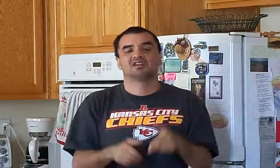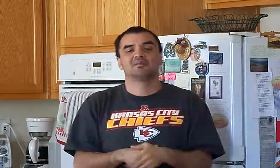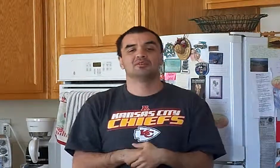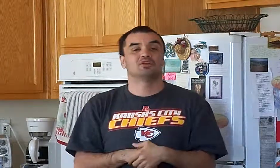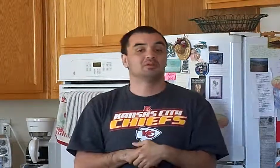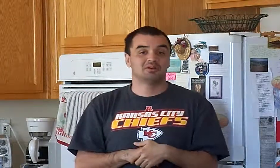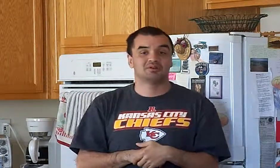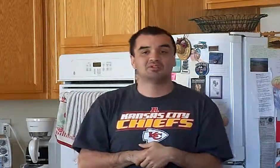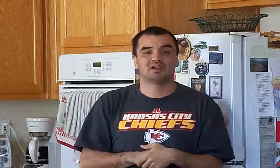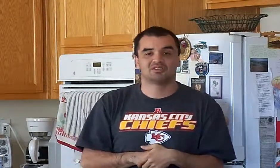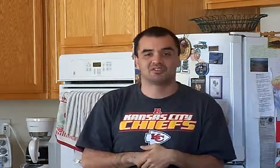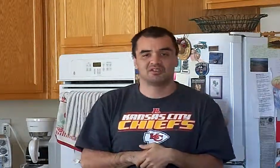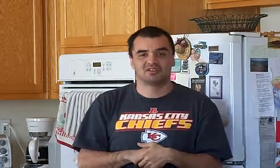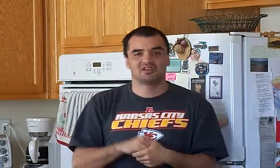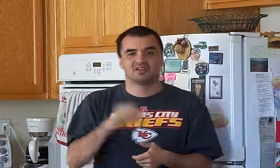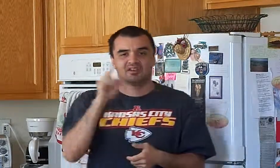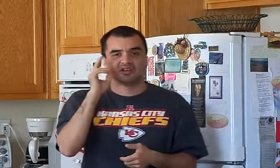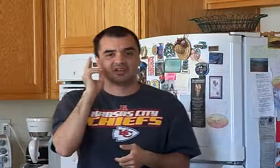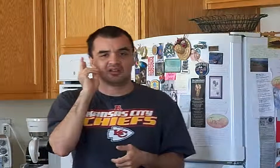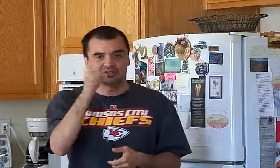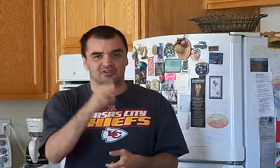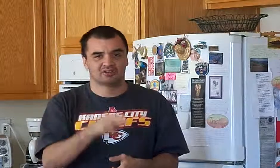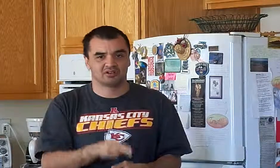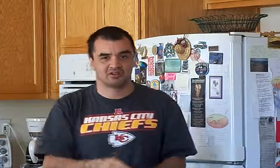down below, let me know what you guys think, and I'll talk to you all later.